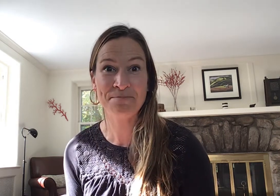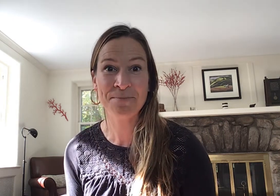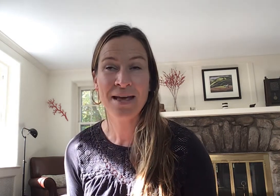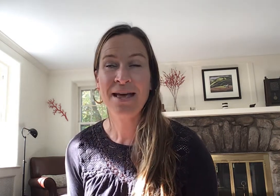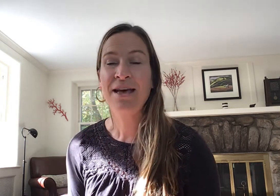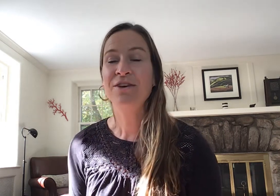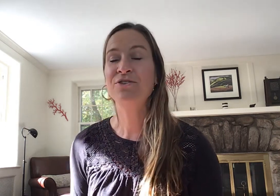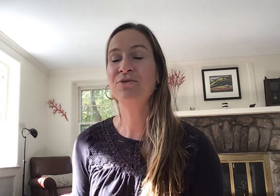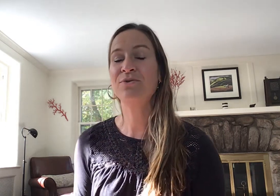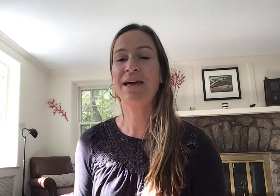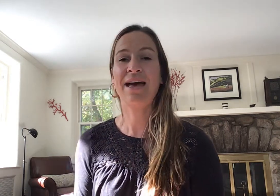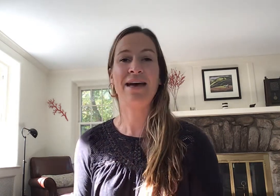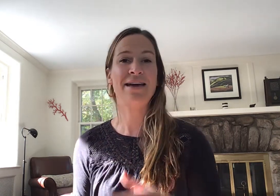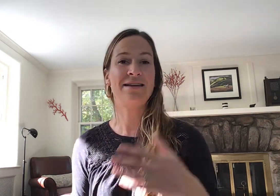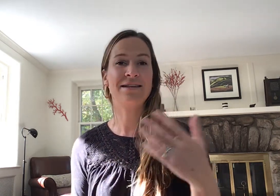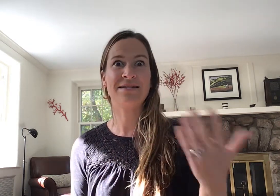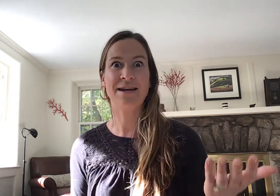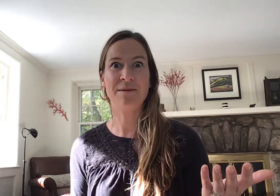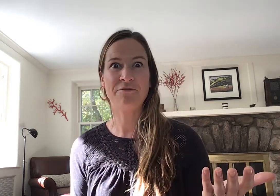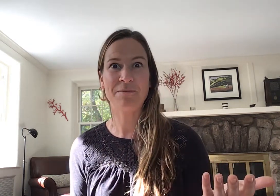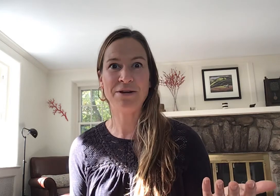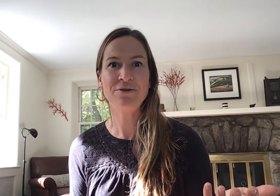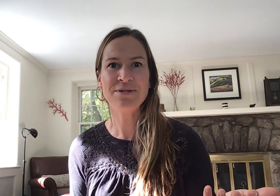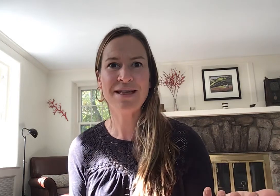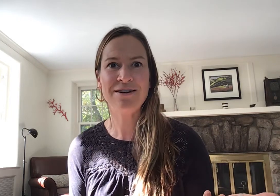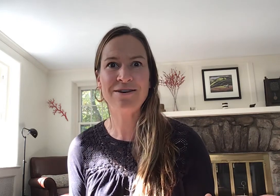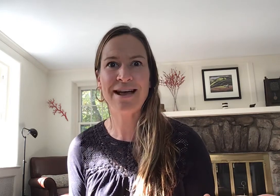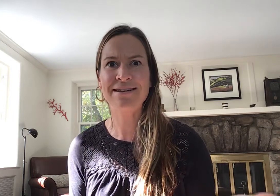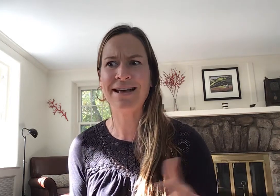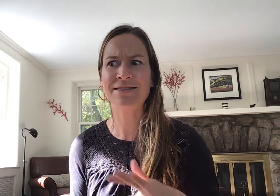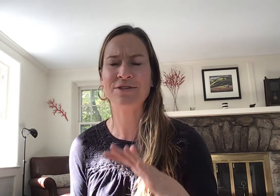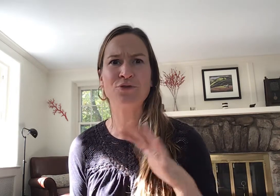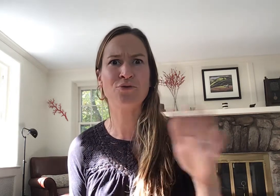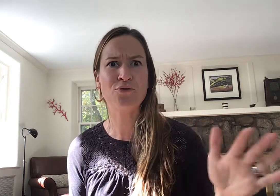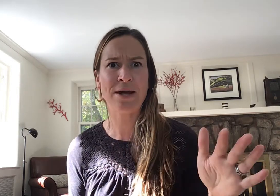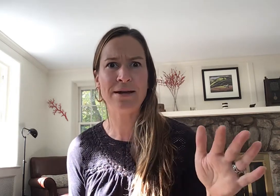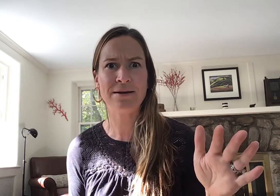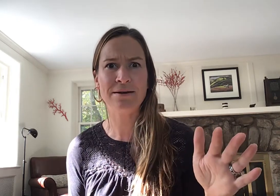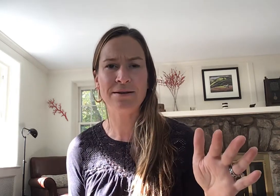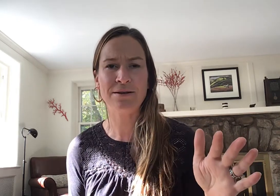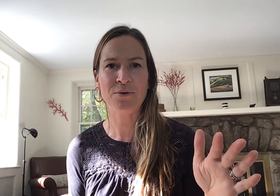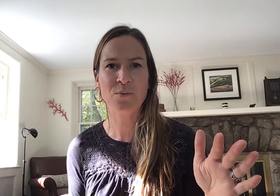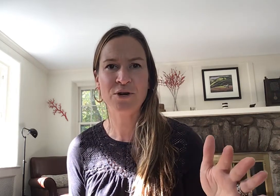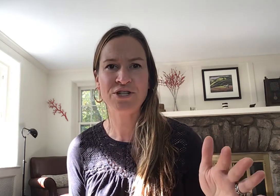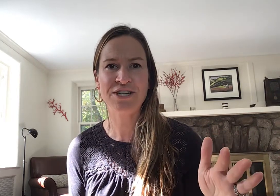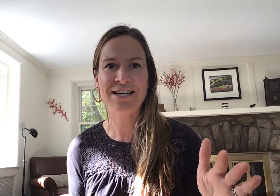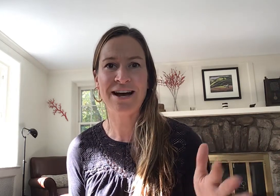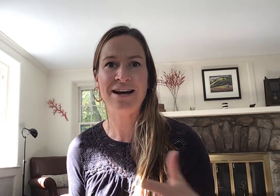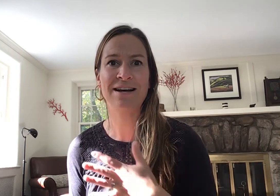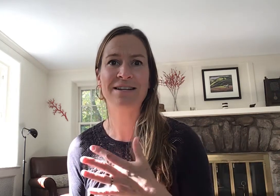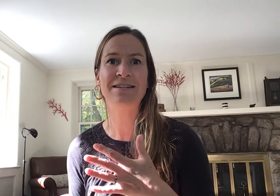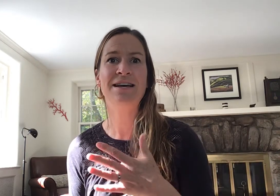you can sign up for my newsletter and get this great little worksheet on